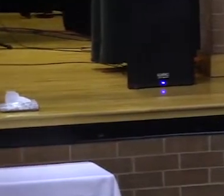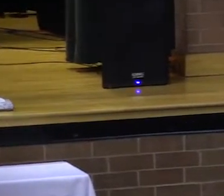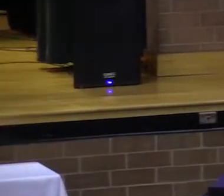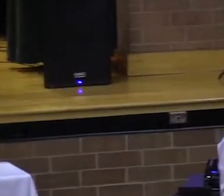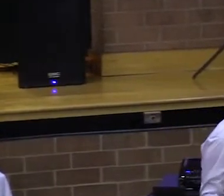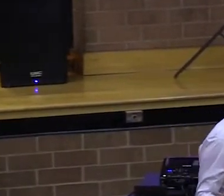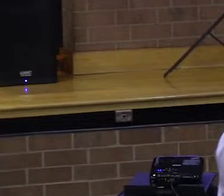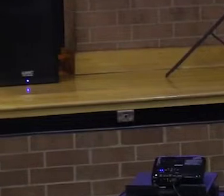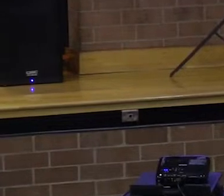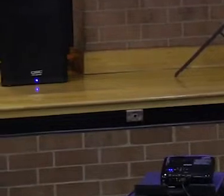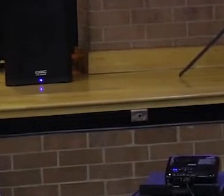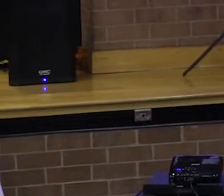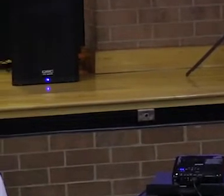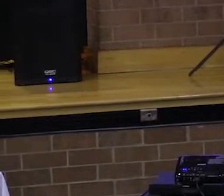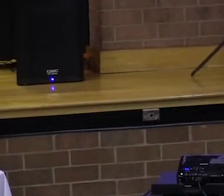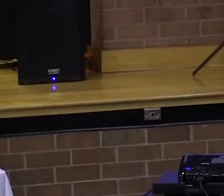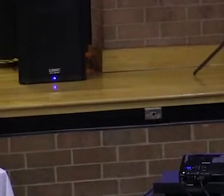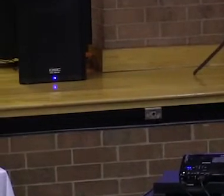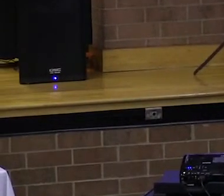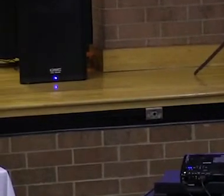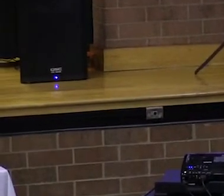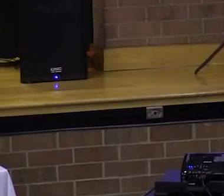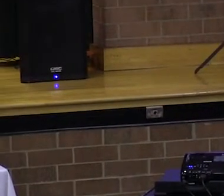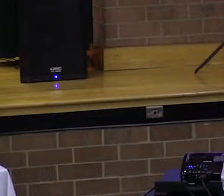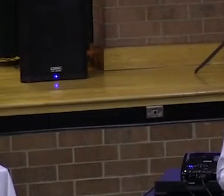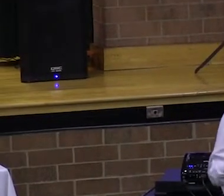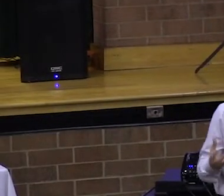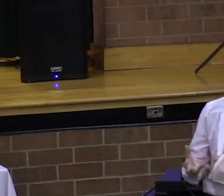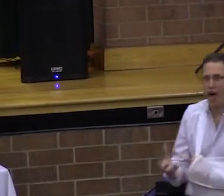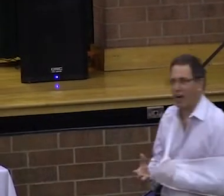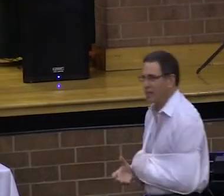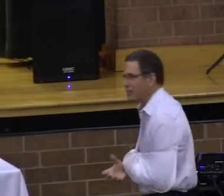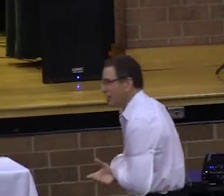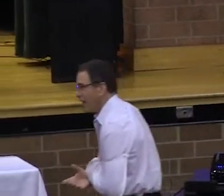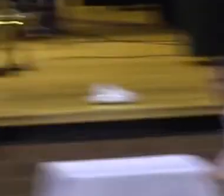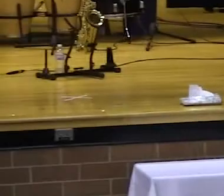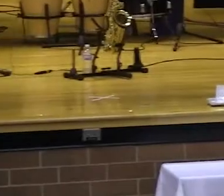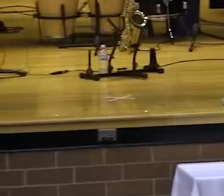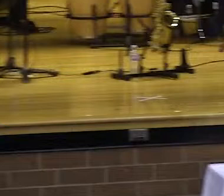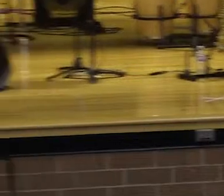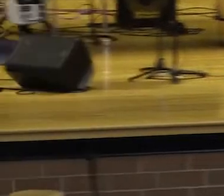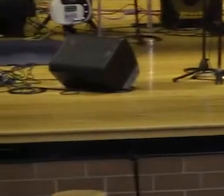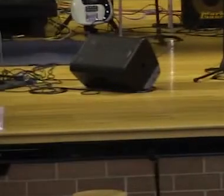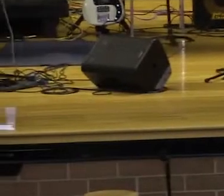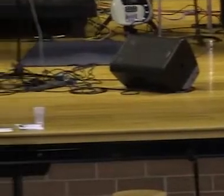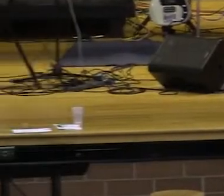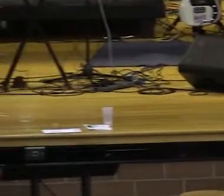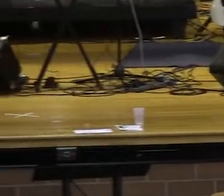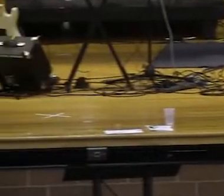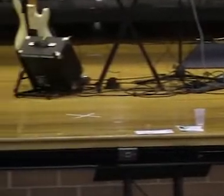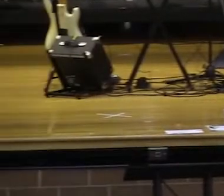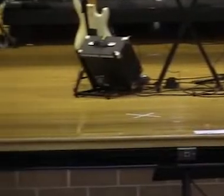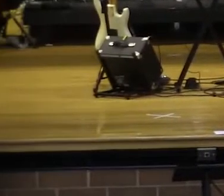want to know something? As far as east is from west, God separated your sin. And that's who our God is. Hallelujah. You need to see that's His